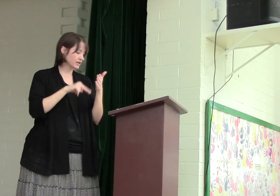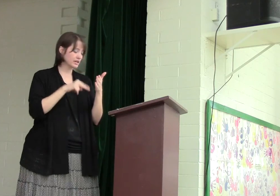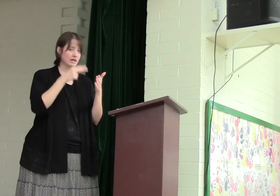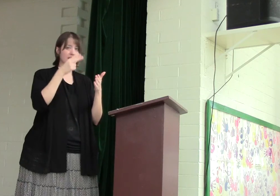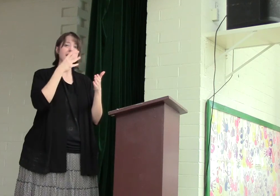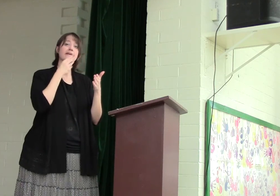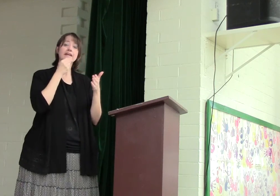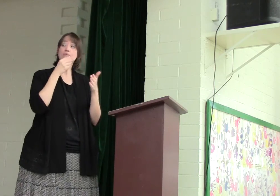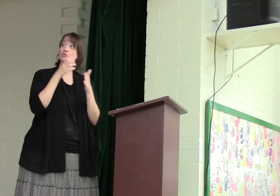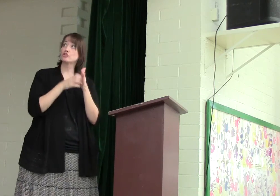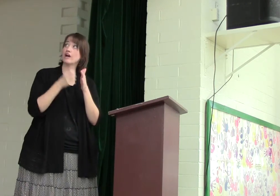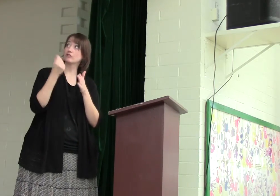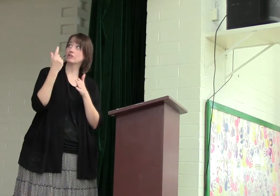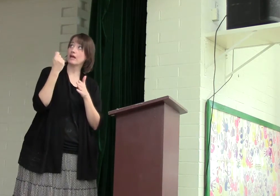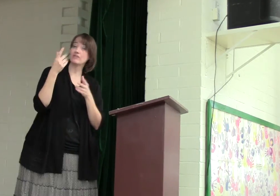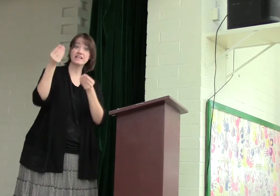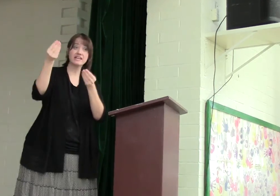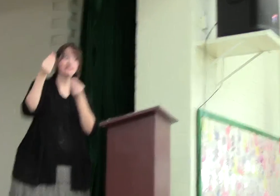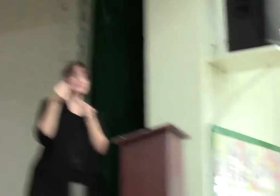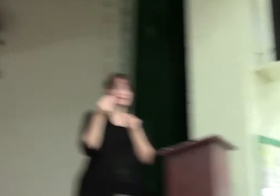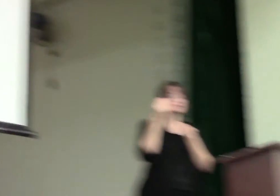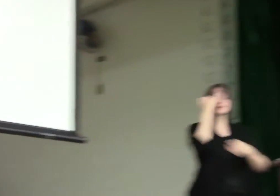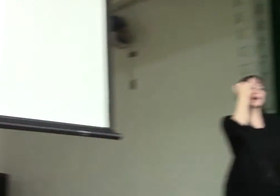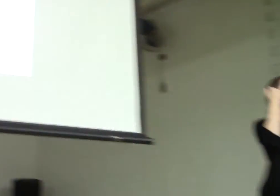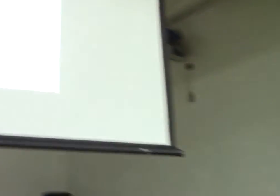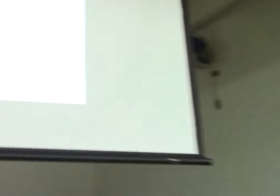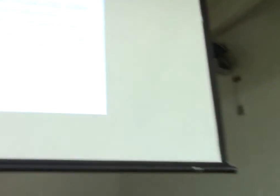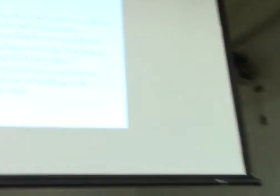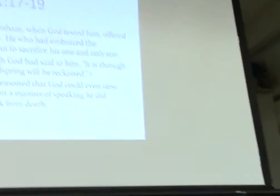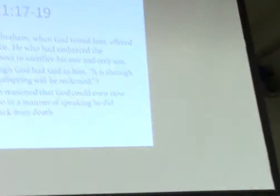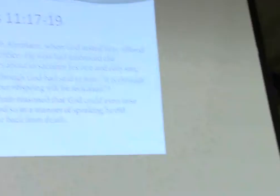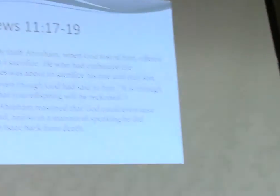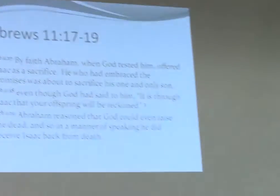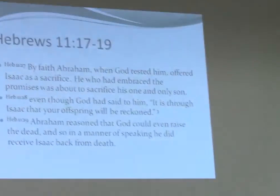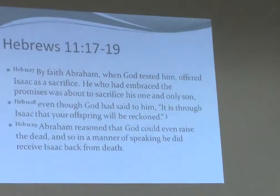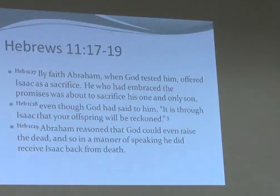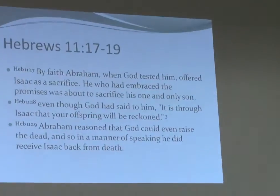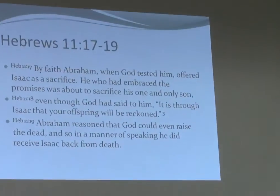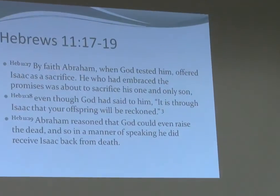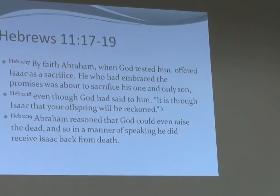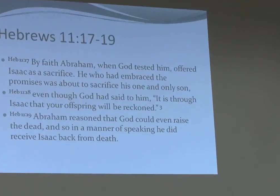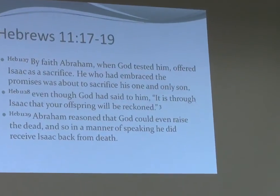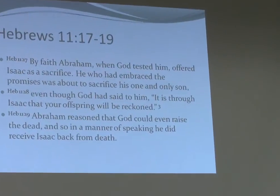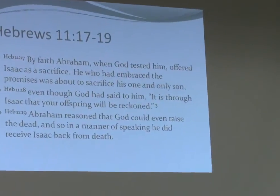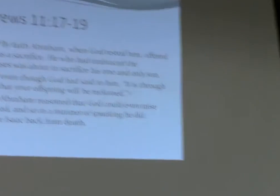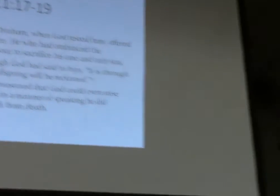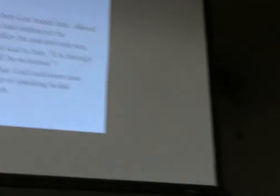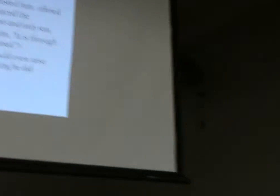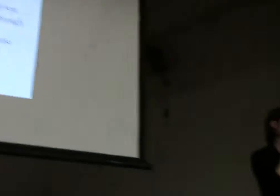in Hebrews chapter 11, it gives us an idea of what was going on in Abraham's mind.